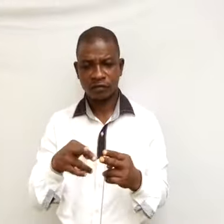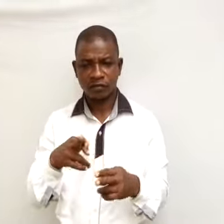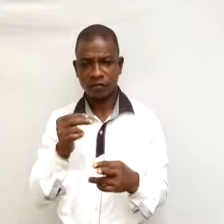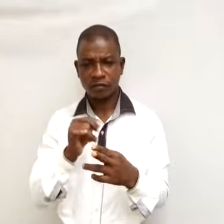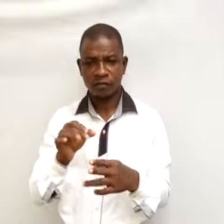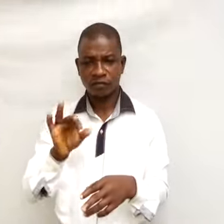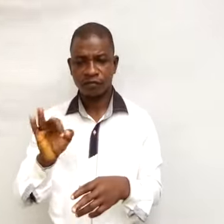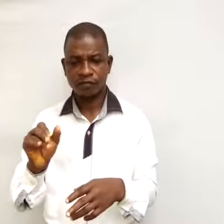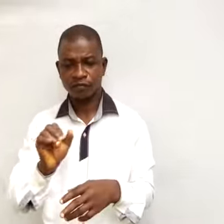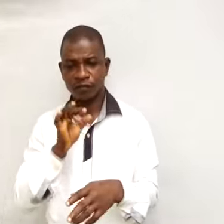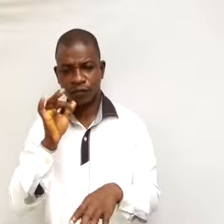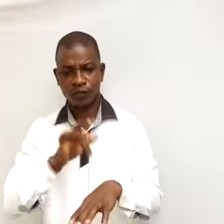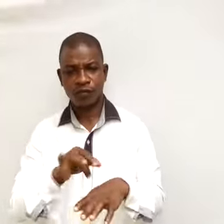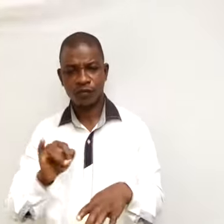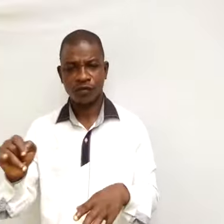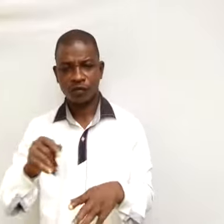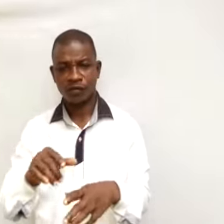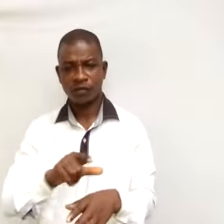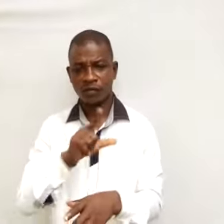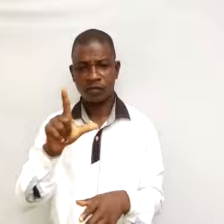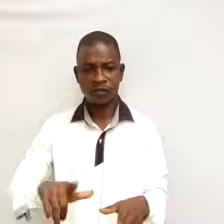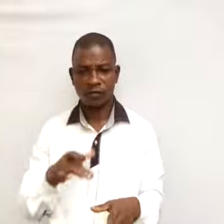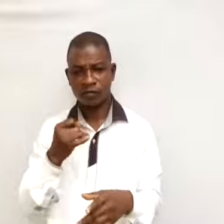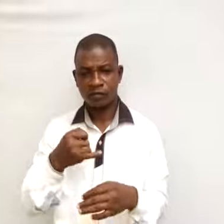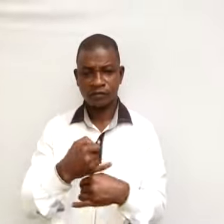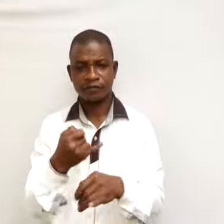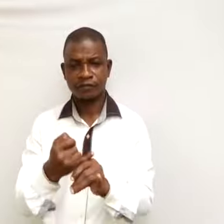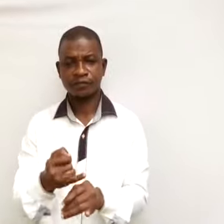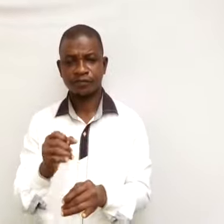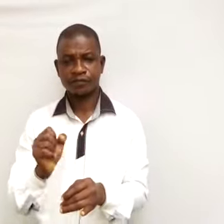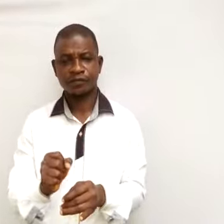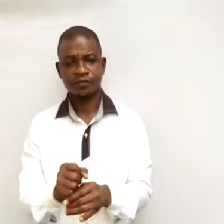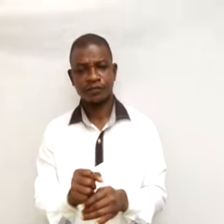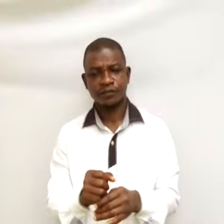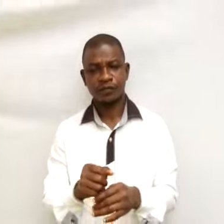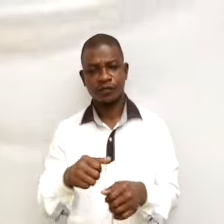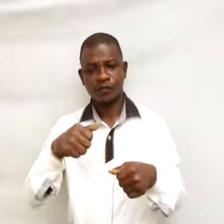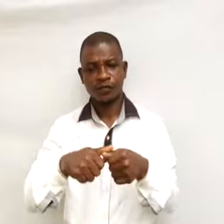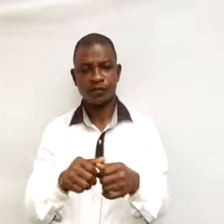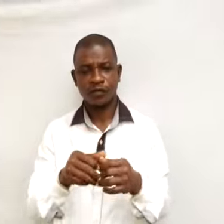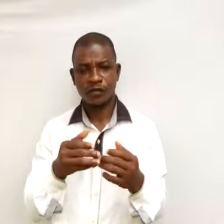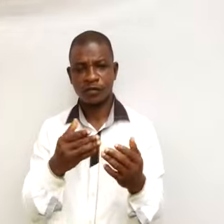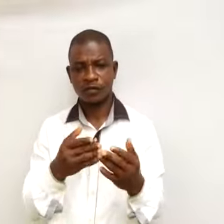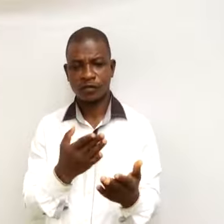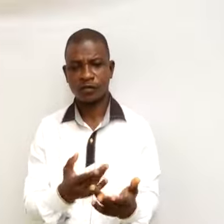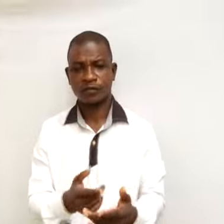affecting location of industry. digital Destitie. so Thank